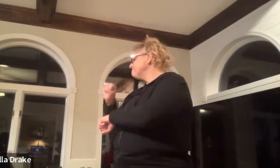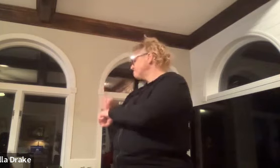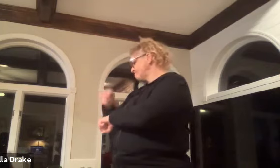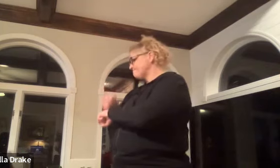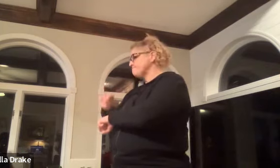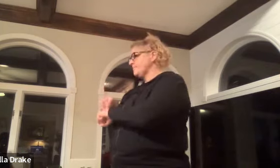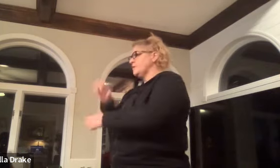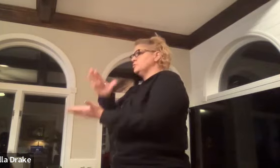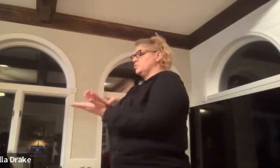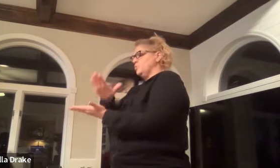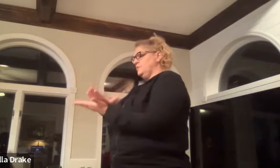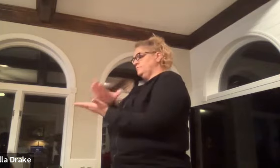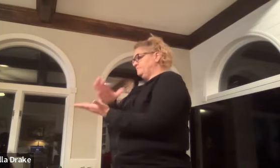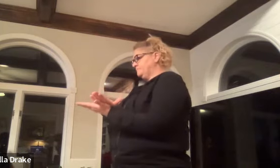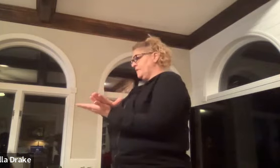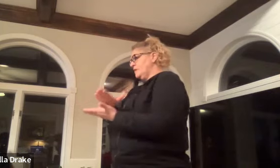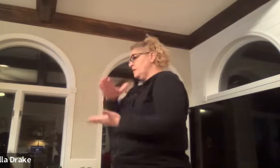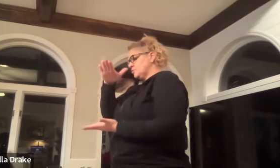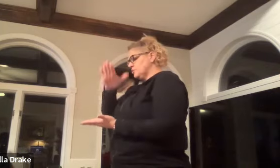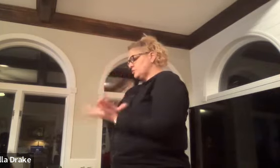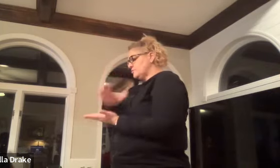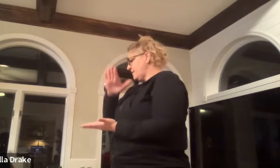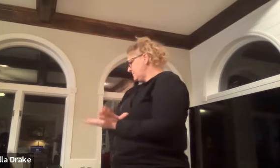school school school is two times